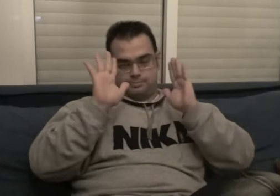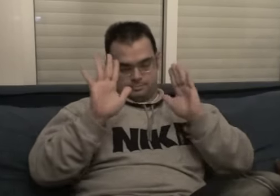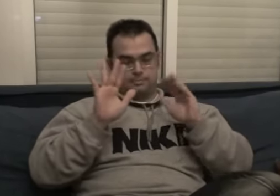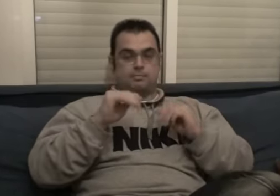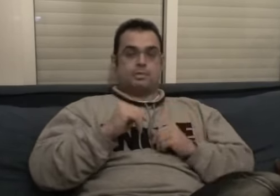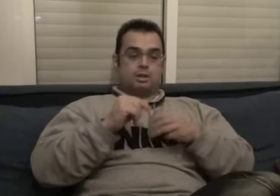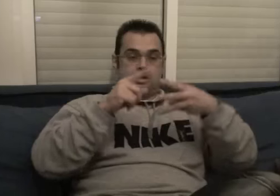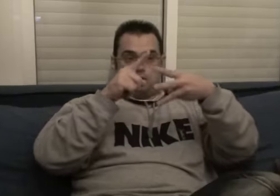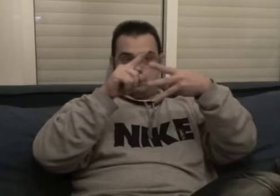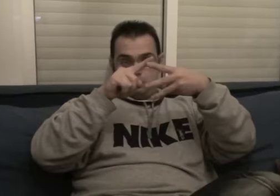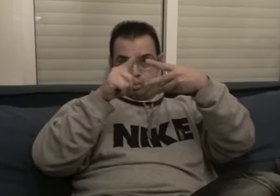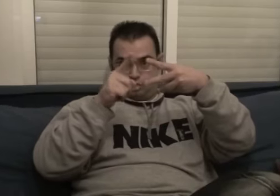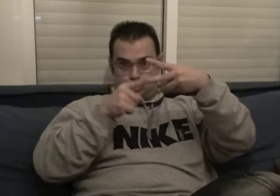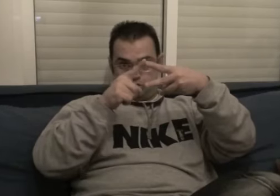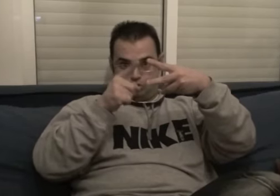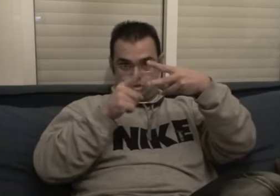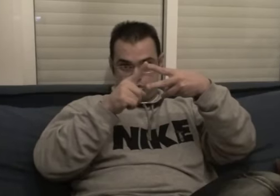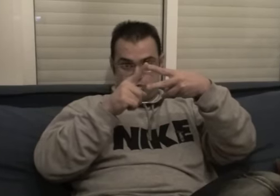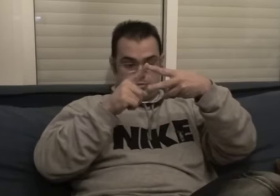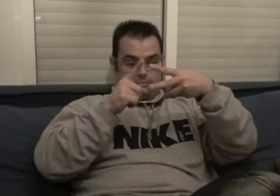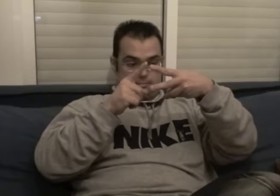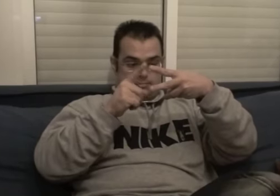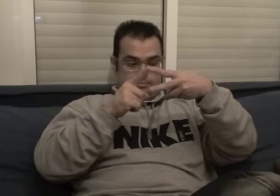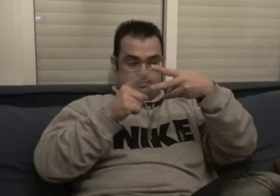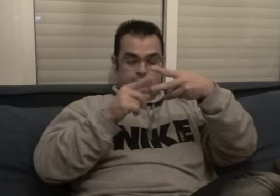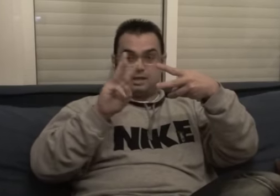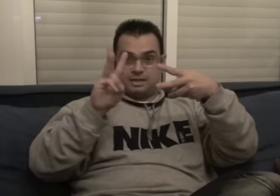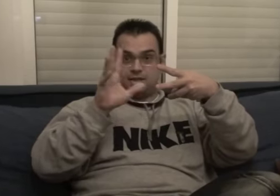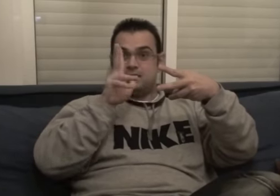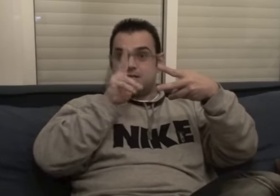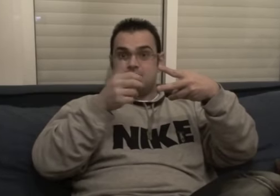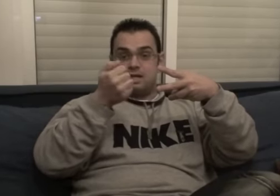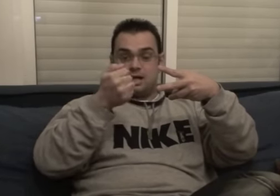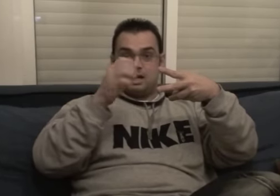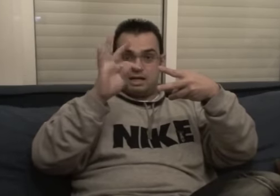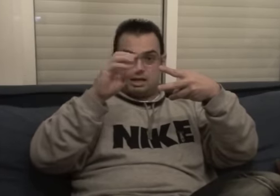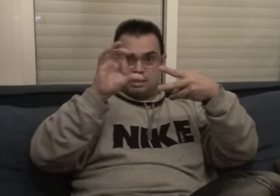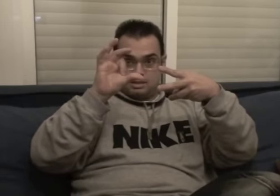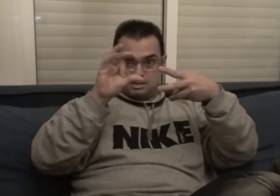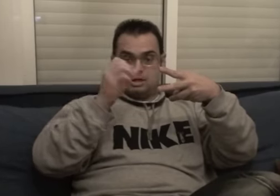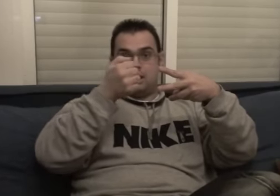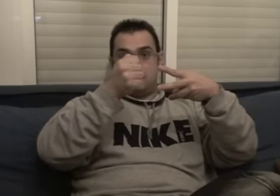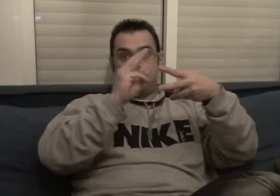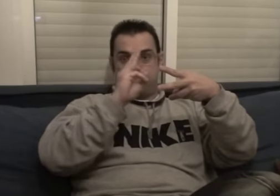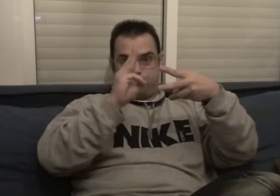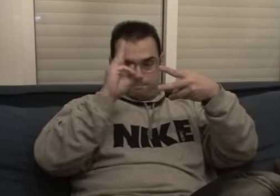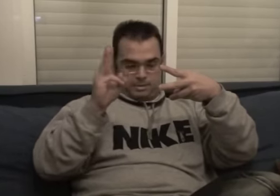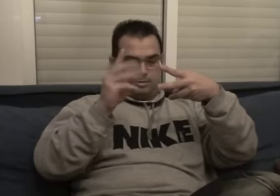is quite but is, quite